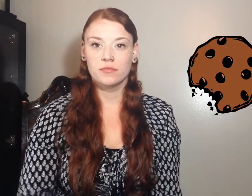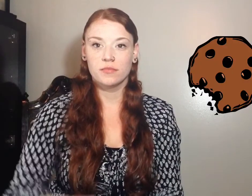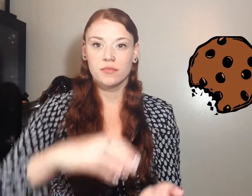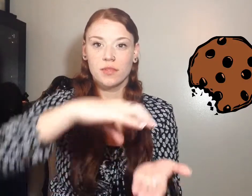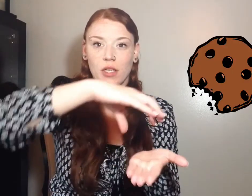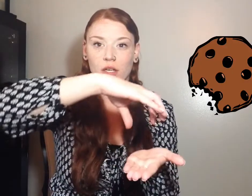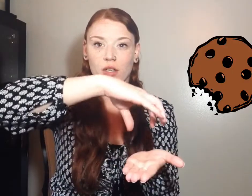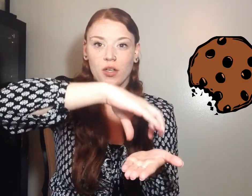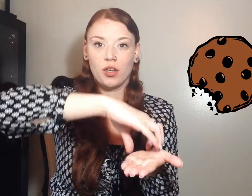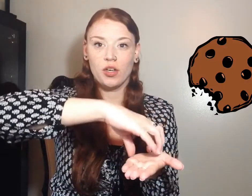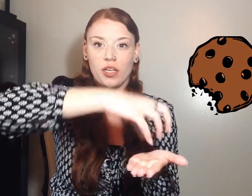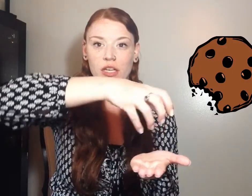Cookie.